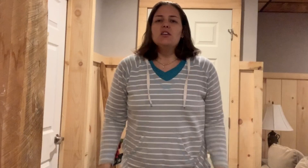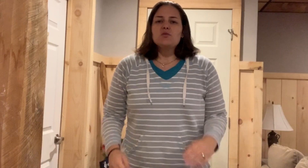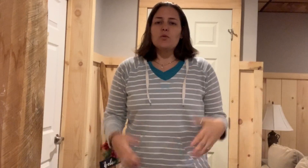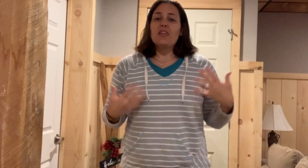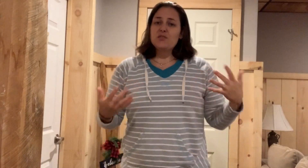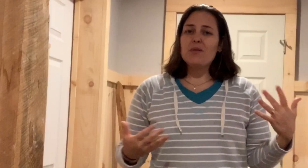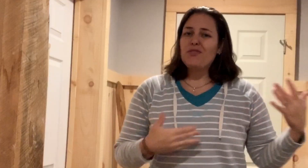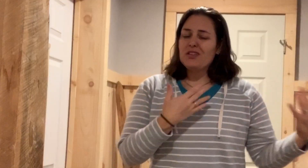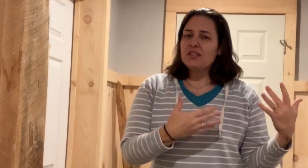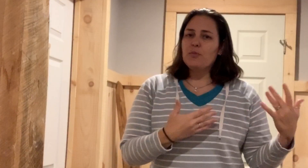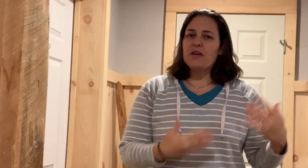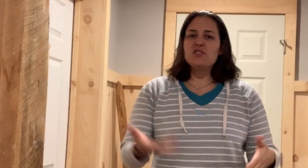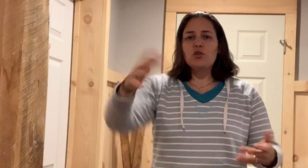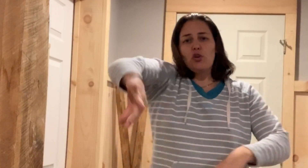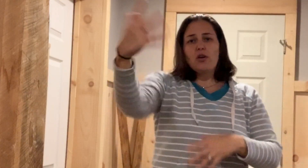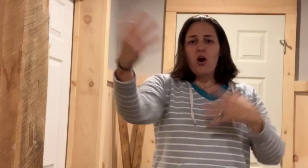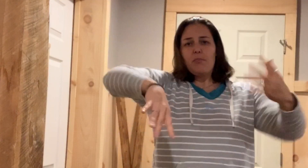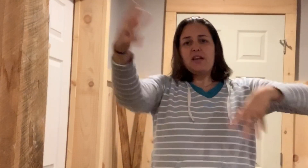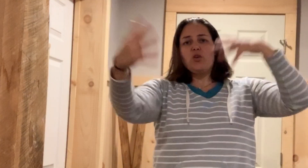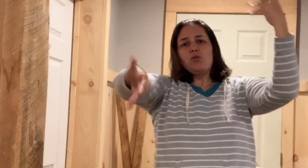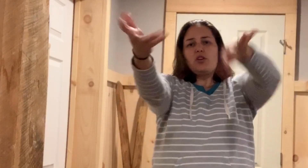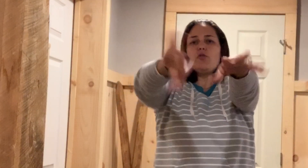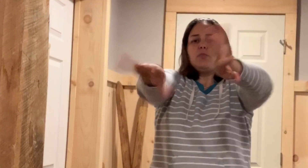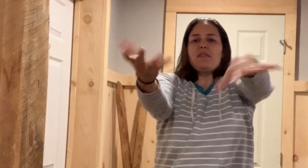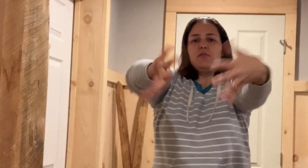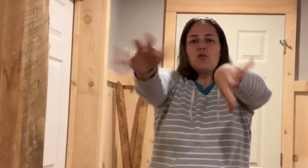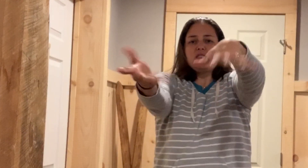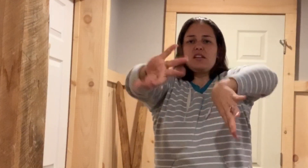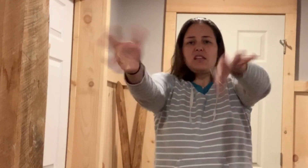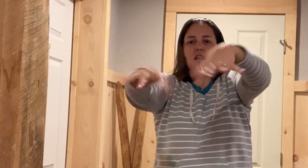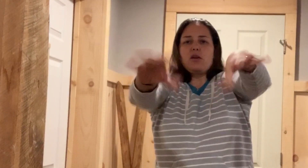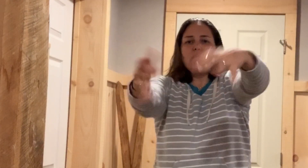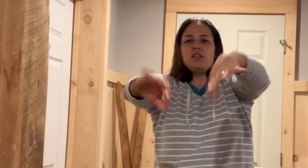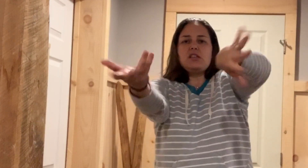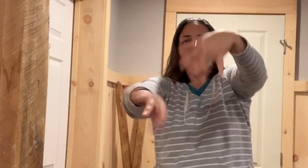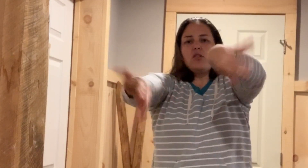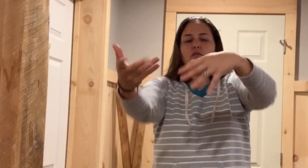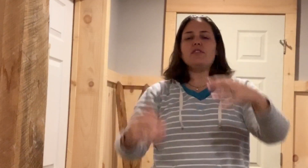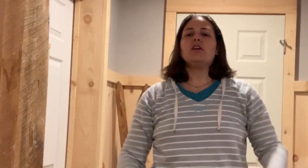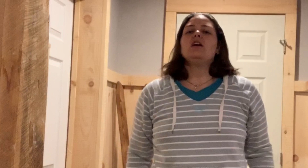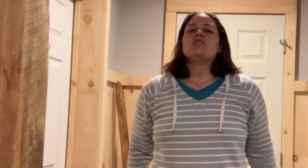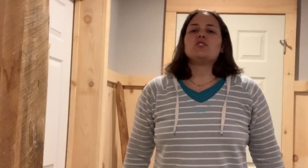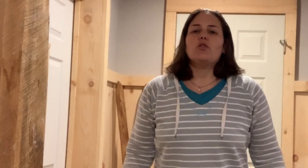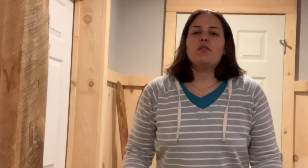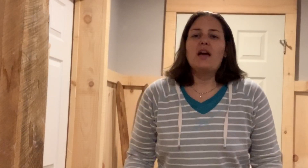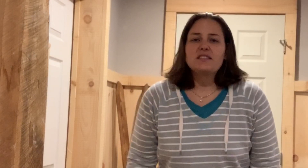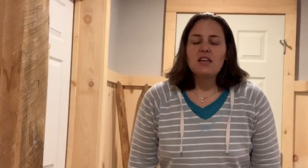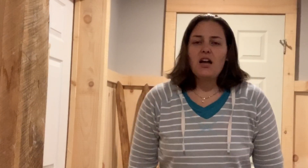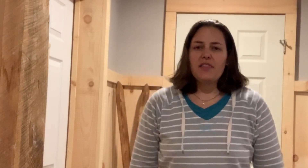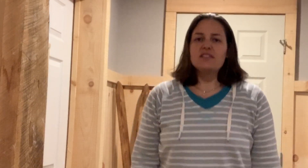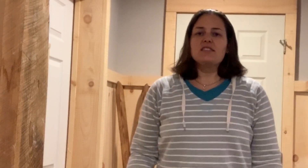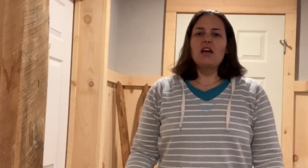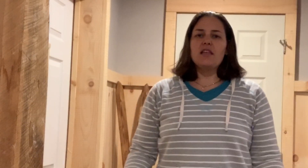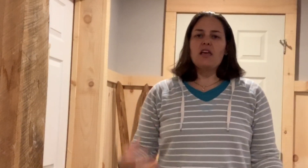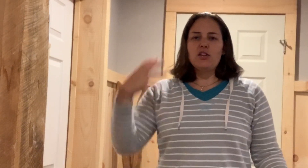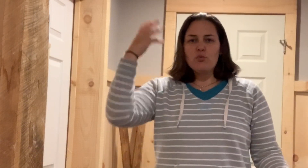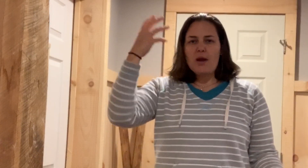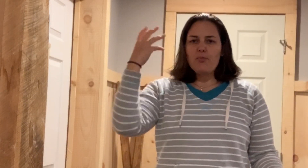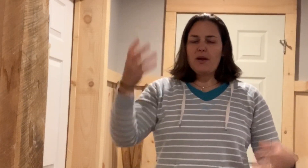So that's what I'm feeling a little bit. So your arm might totally go. You might notice that it's kind of like wiggly all over. So that's, uh, that's a sign that your right brain